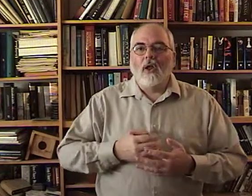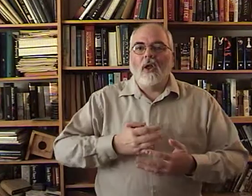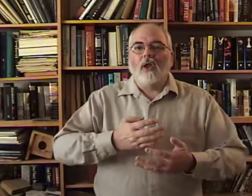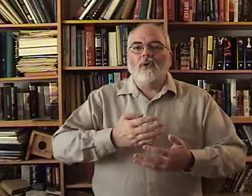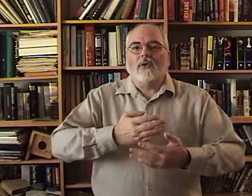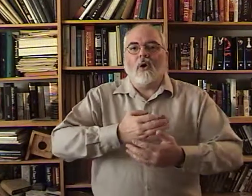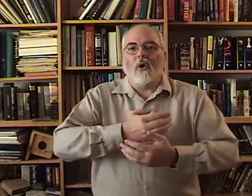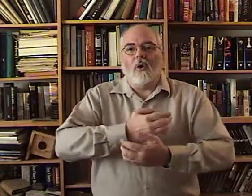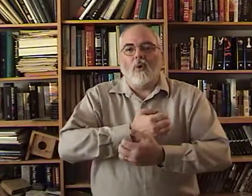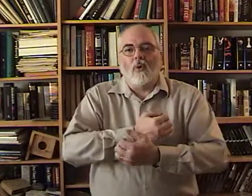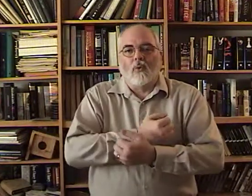To hold.